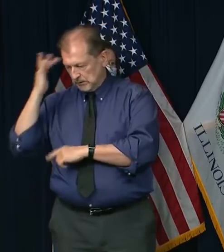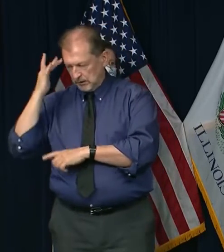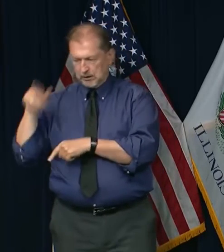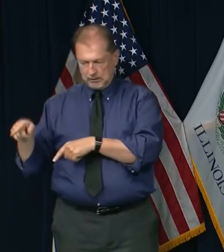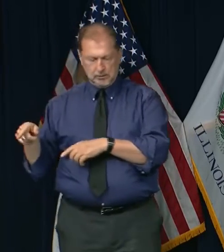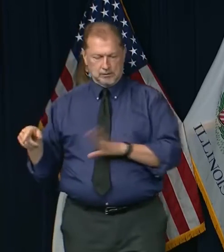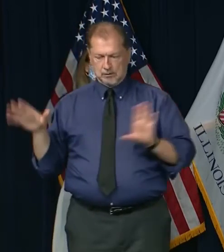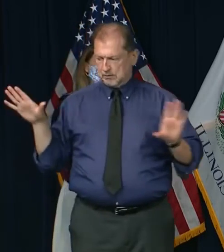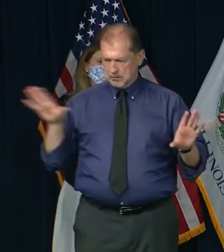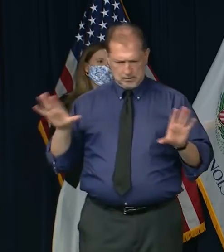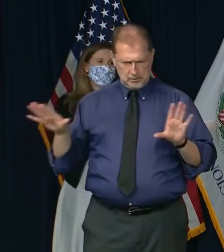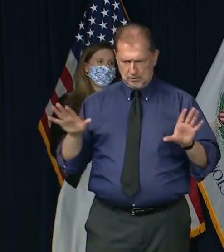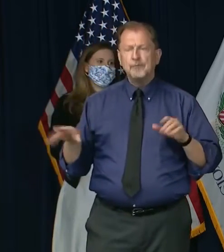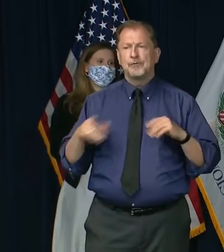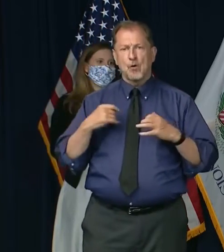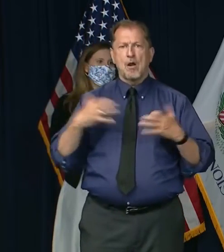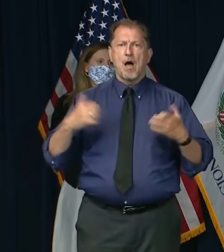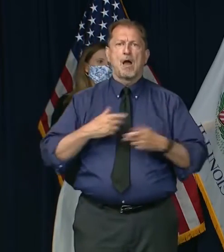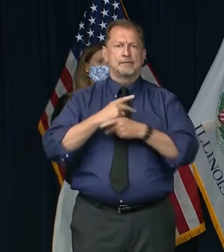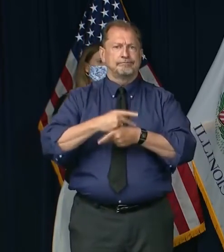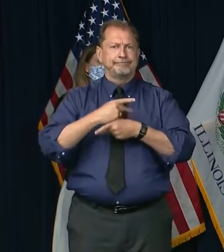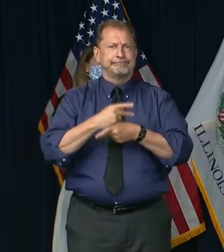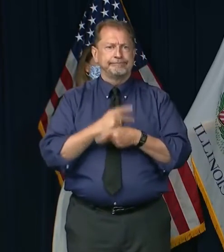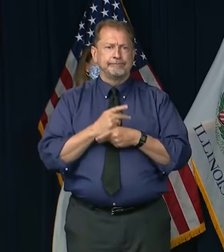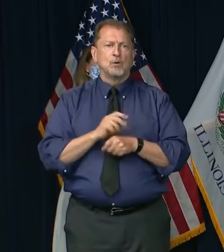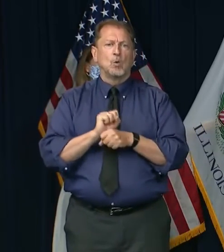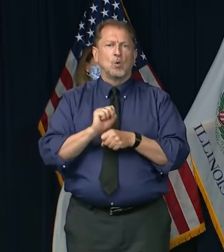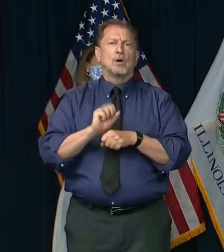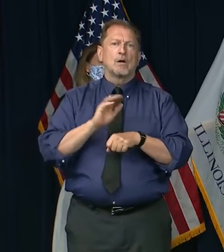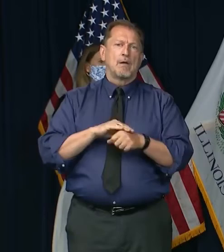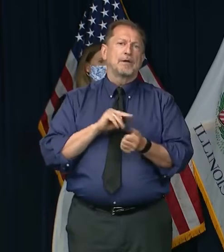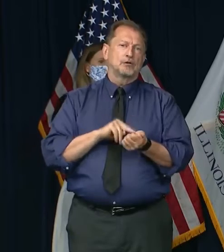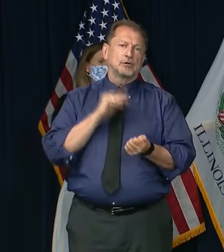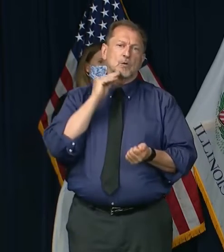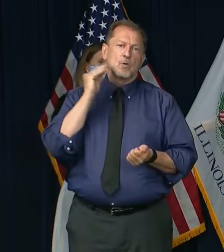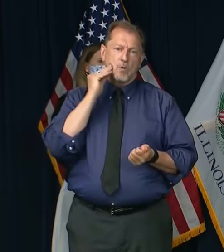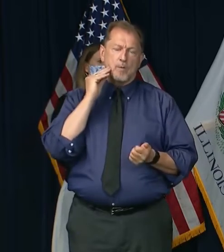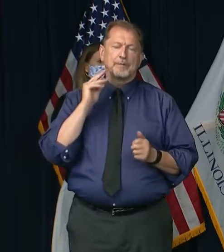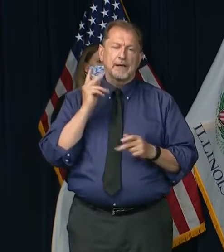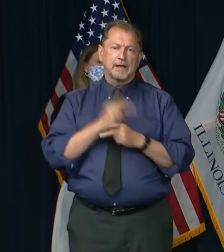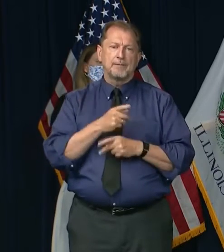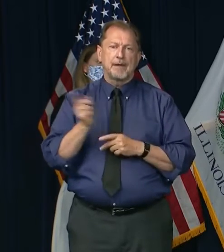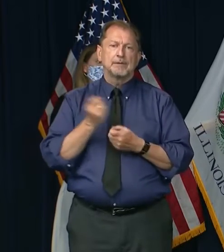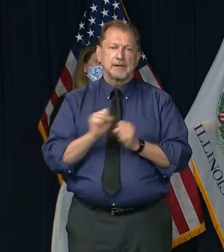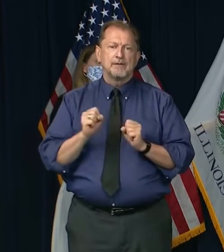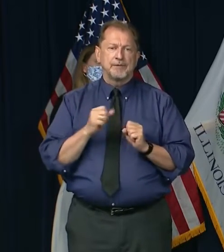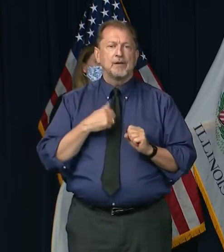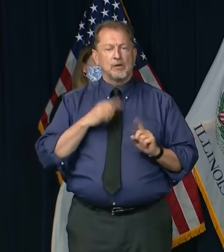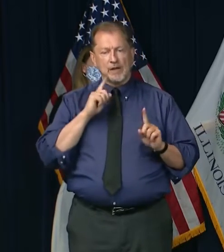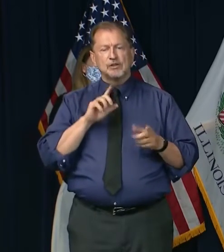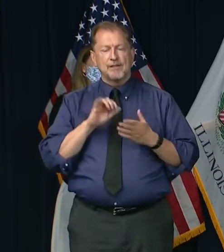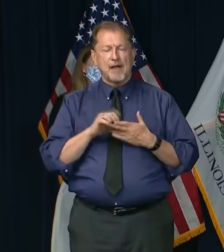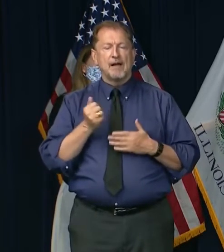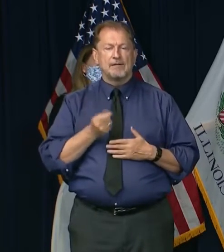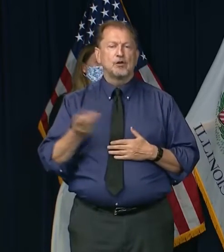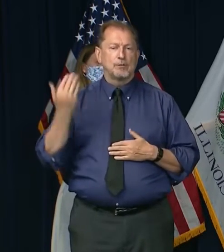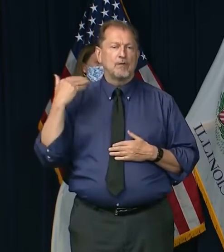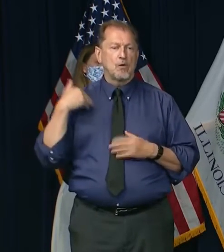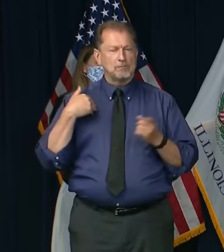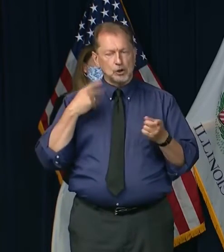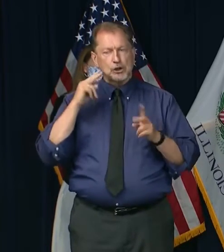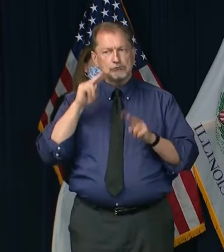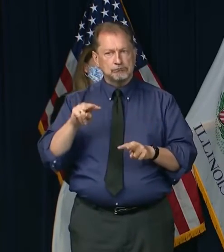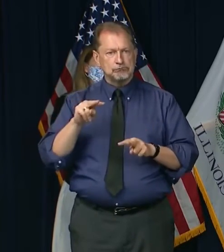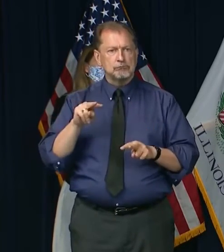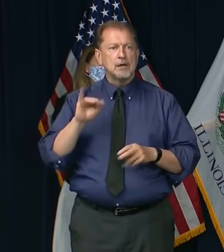there's a lot of work that's being done to keep our nursing home residents safe. And, you know, we've answered this question a number of times, and she can go to the website